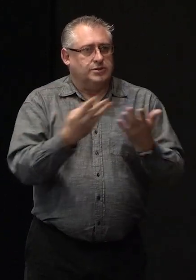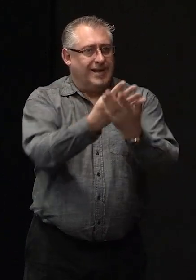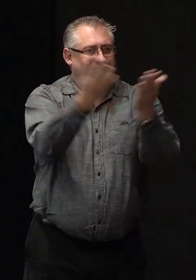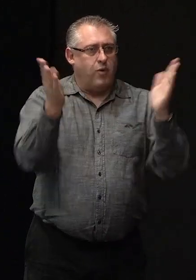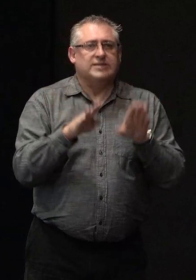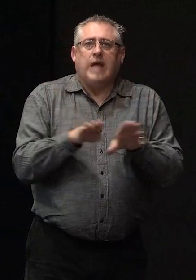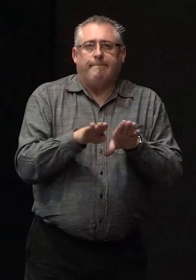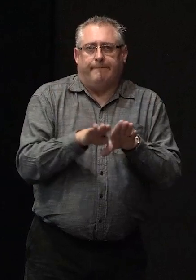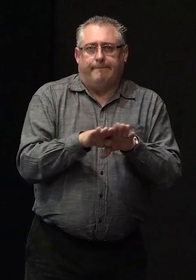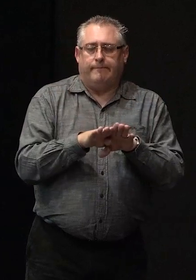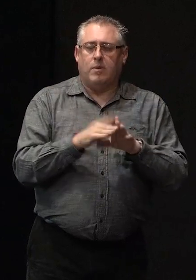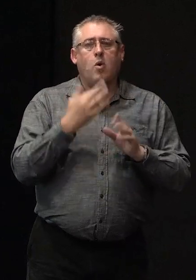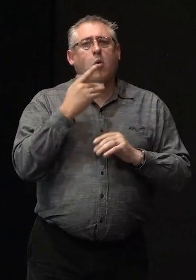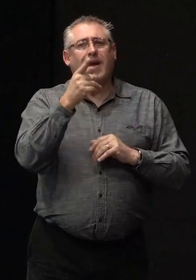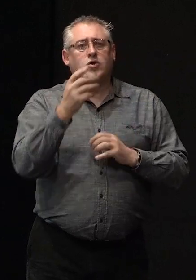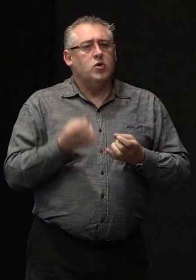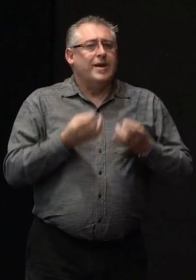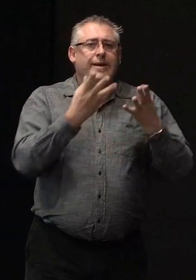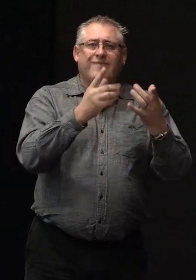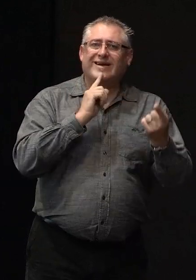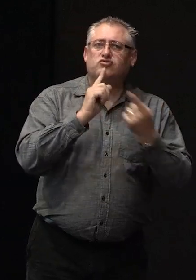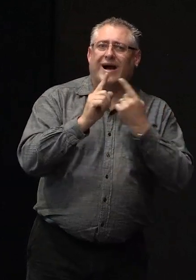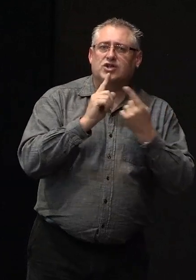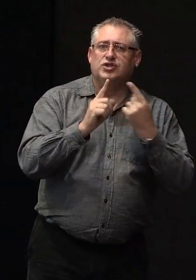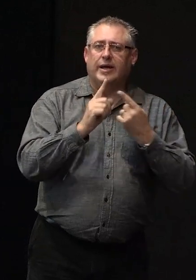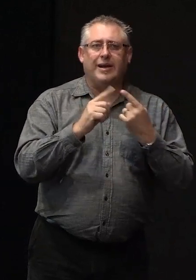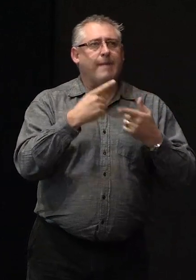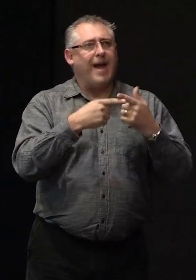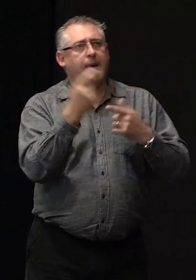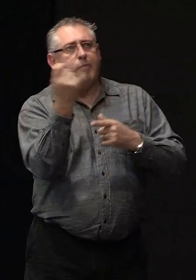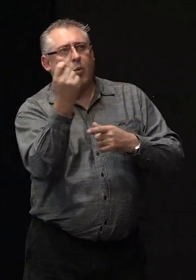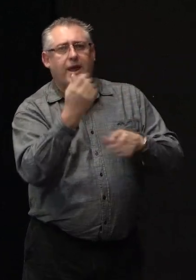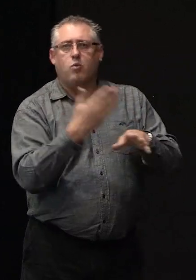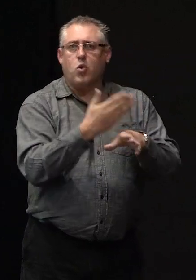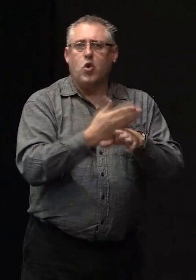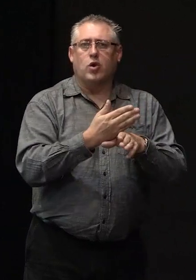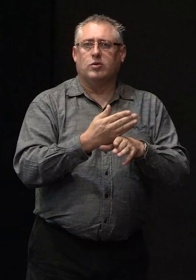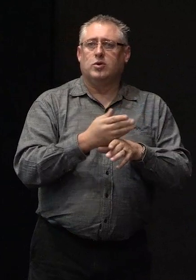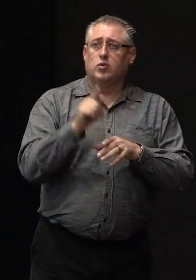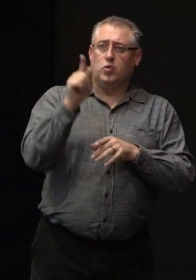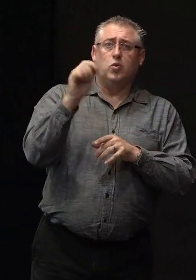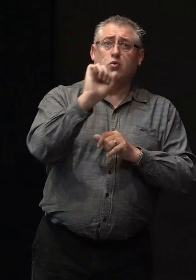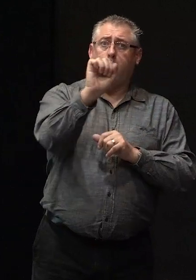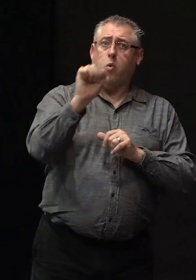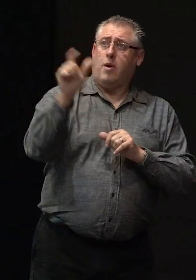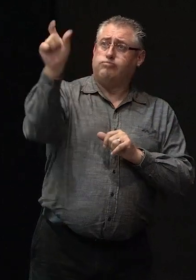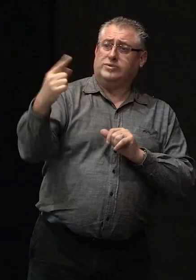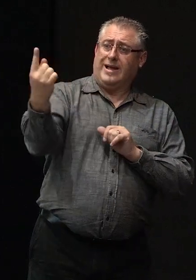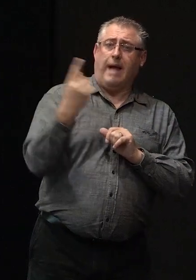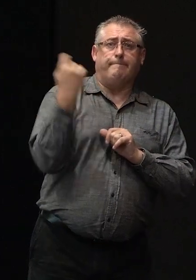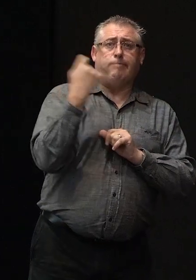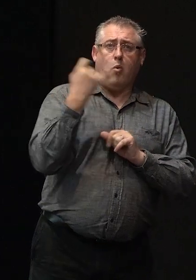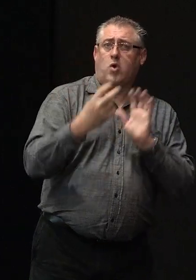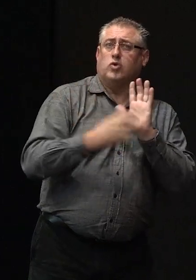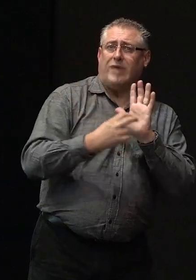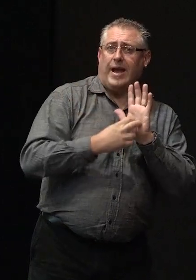that whenever you give instructions in relating to building work or to your contractor or whatever or even if you're